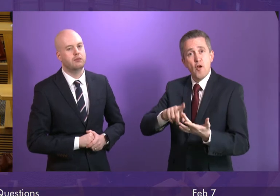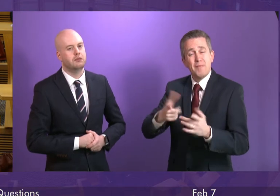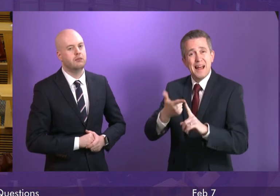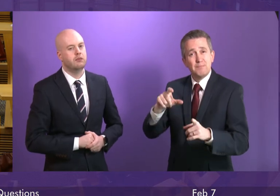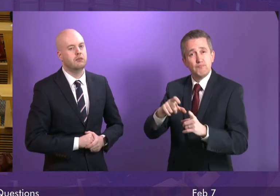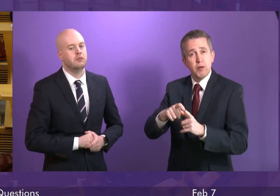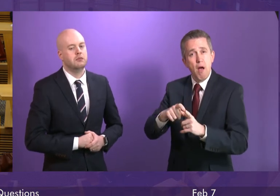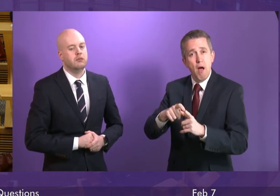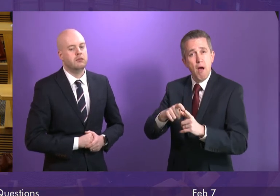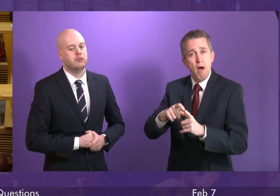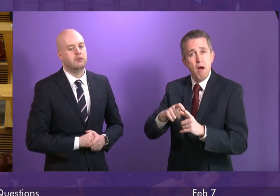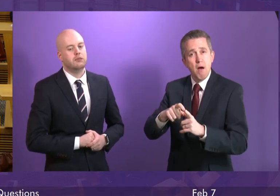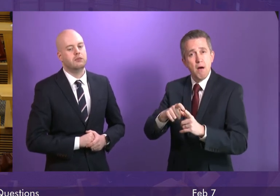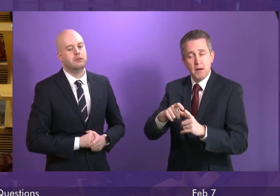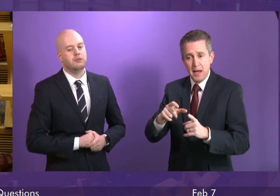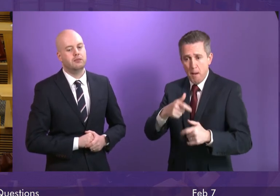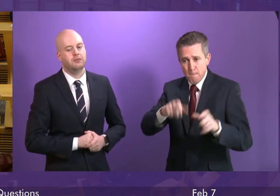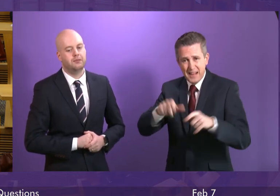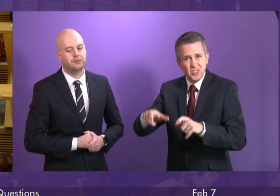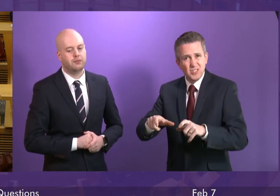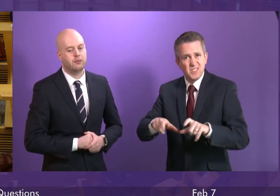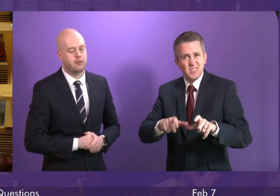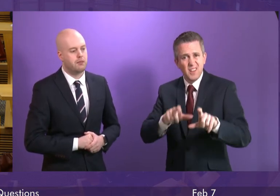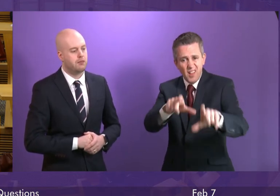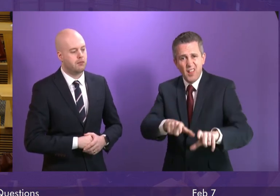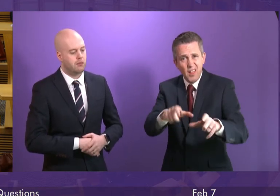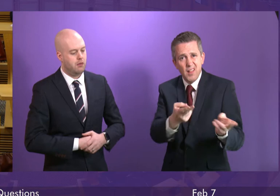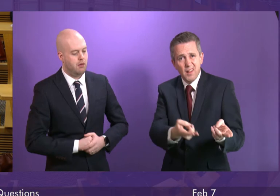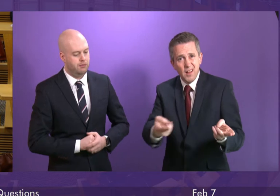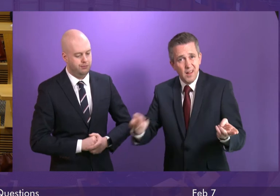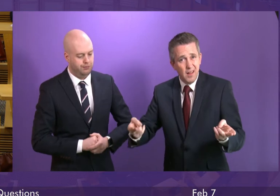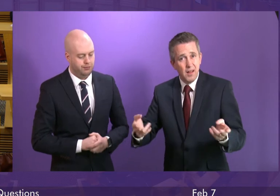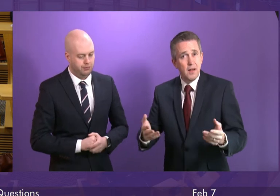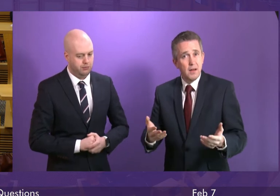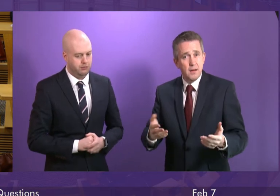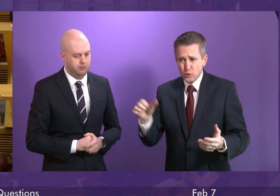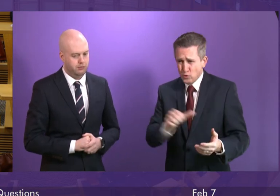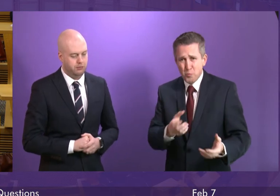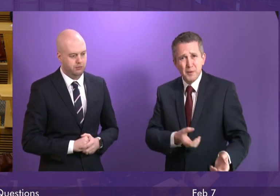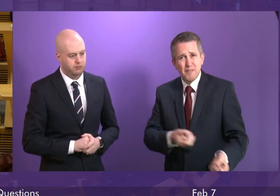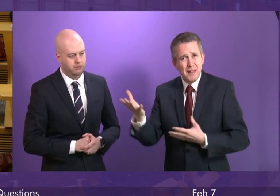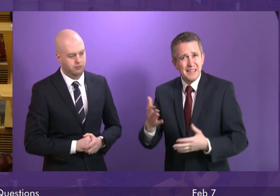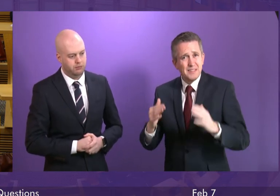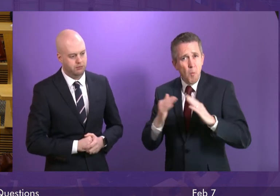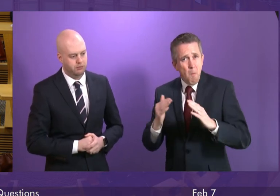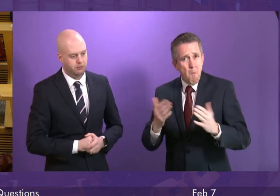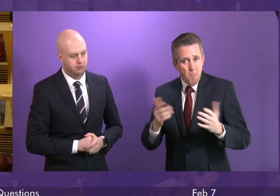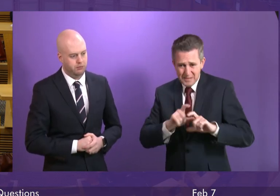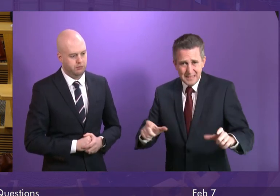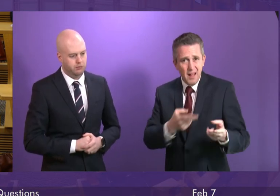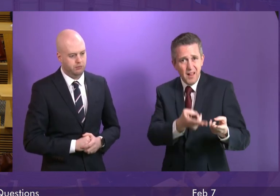Edinburgh, the number of patients remaining in hospital when they do not need to be there is equivalent